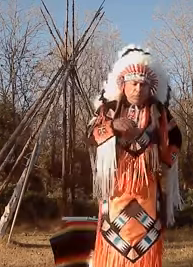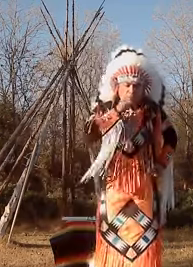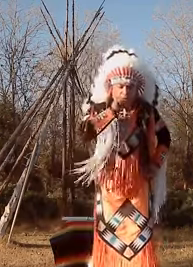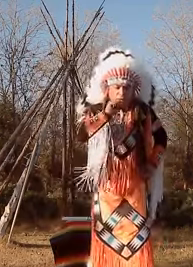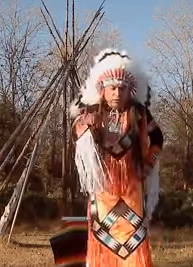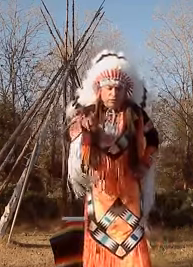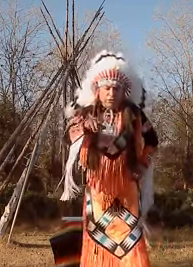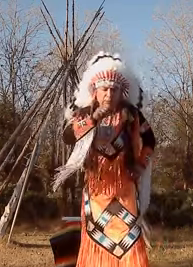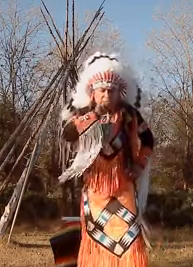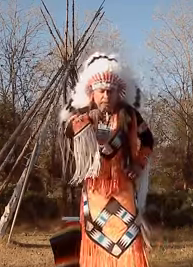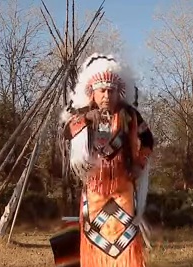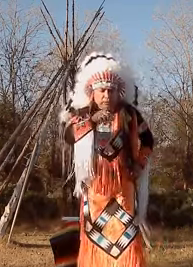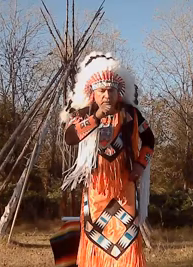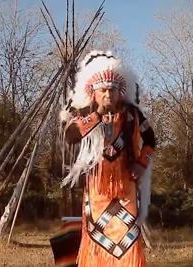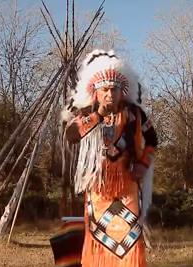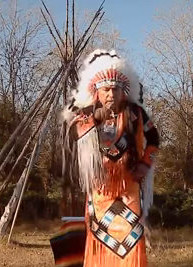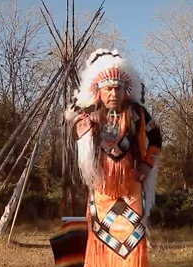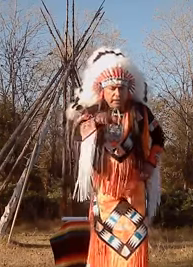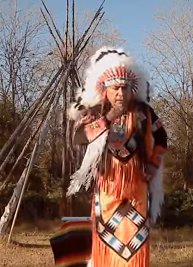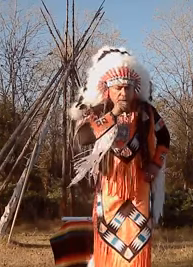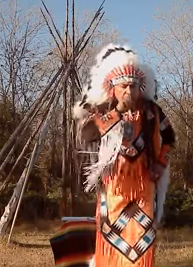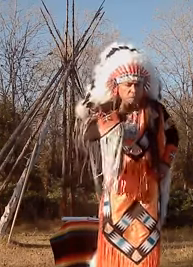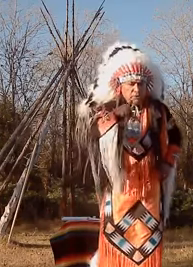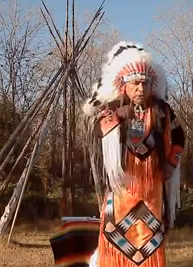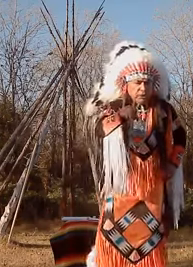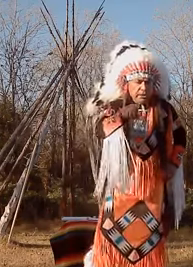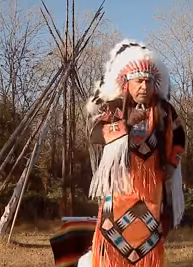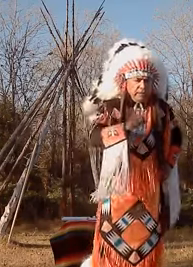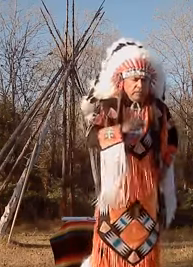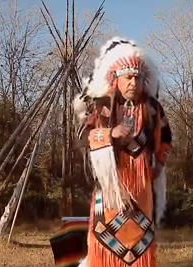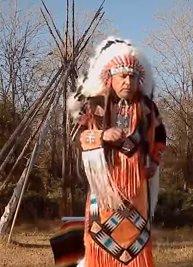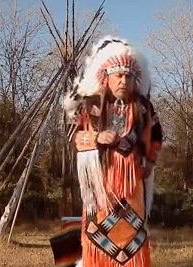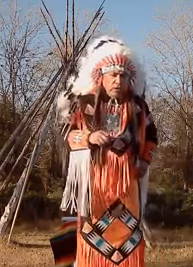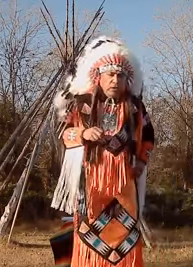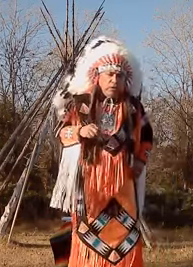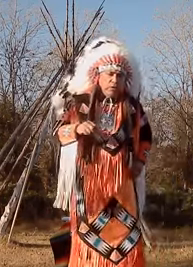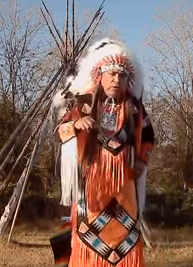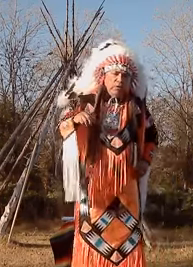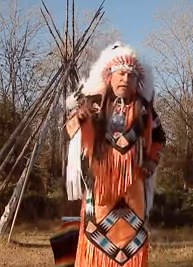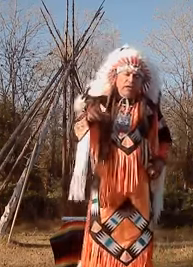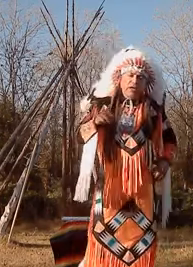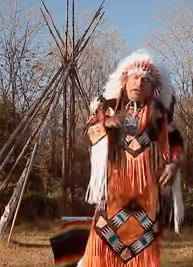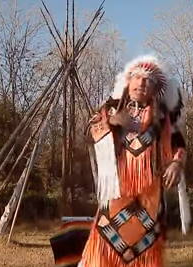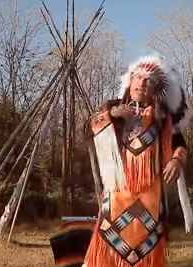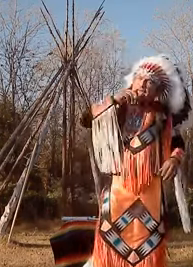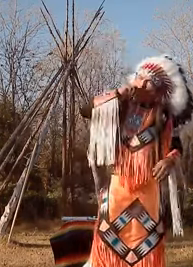when we we speak we say this i'm going to speak now if we'll say a name